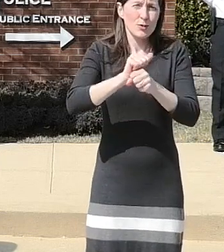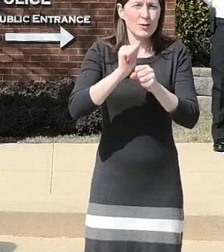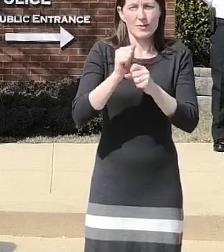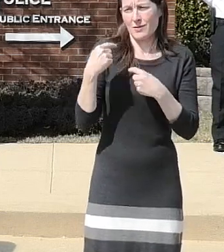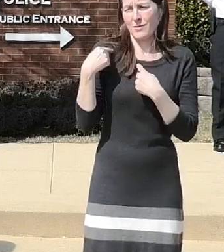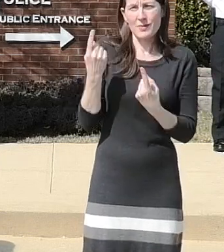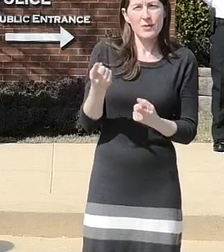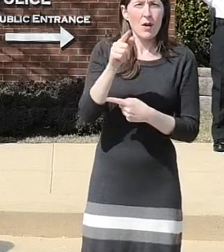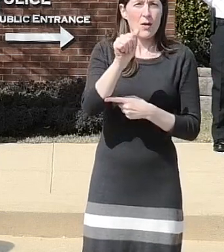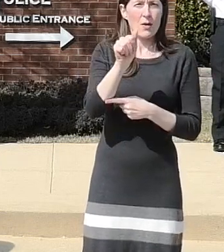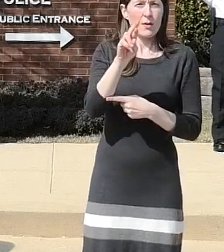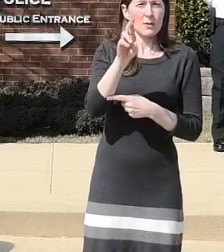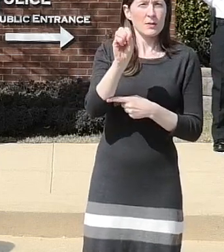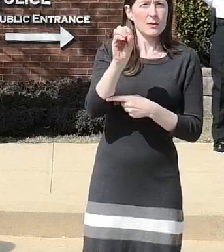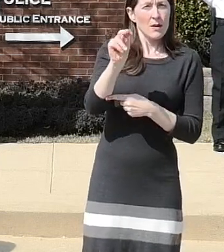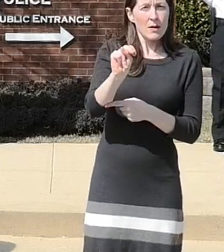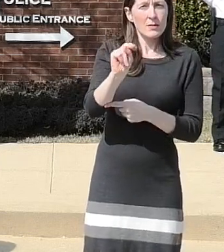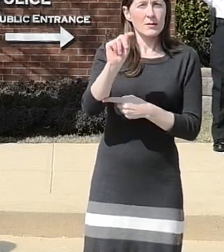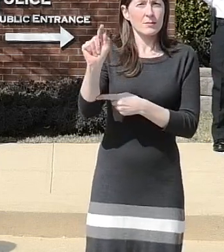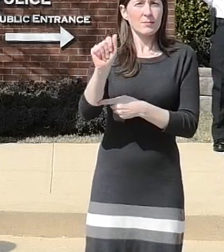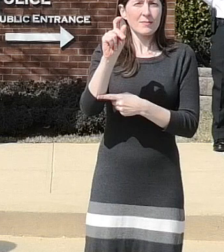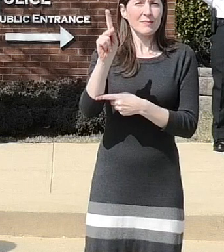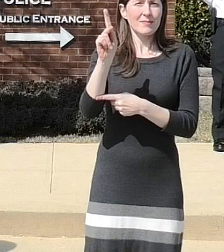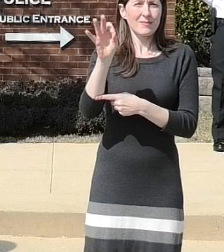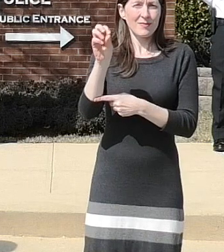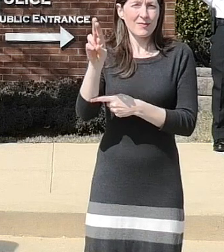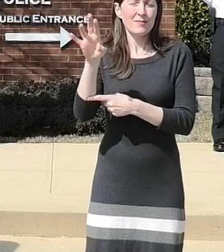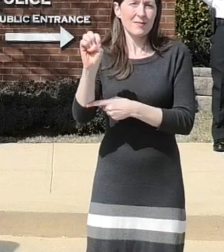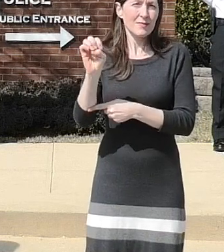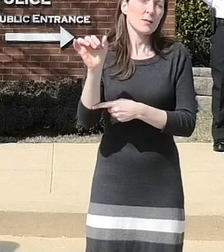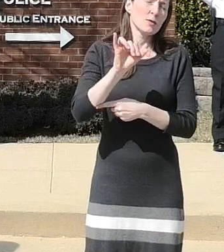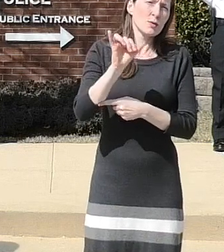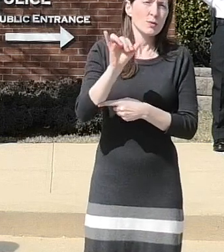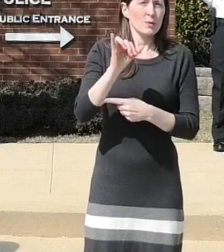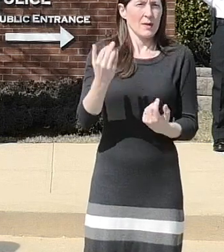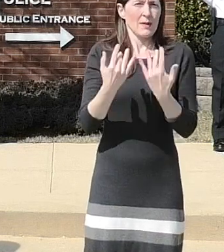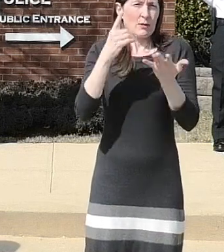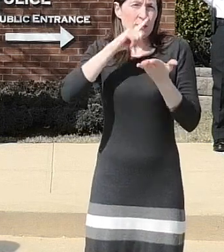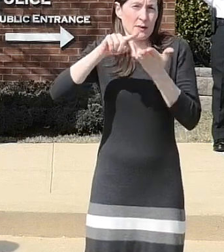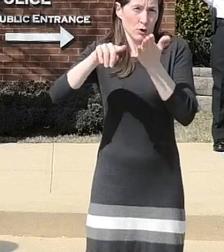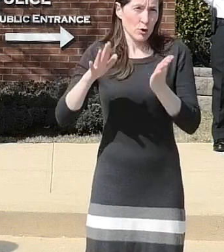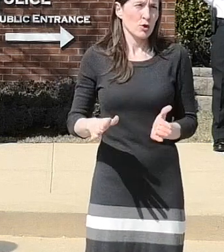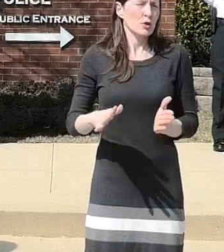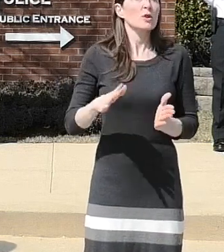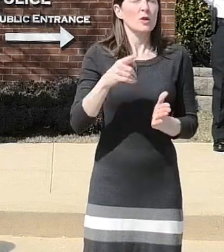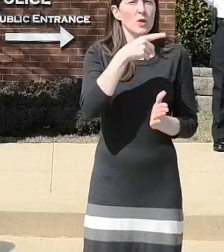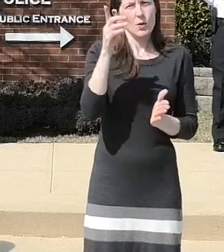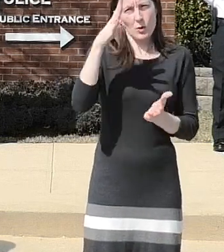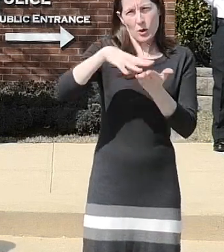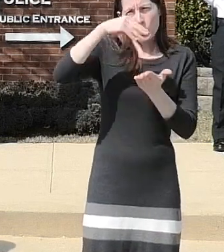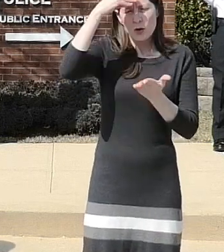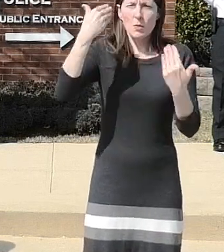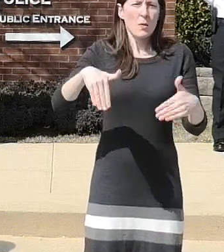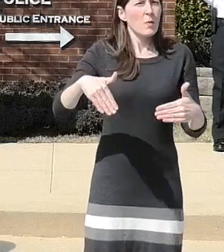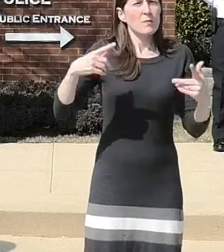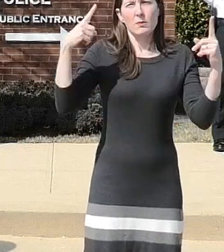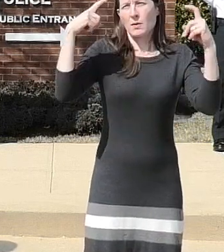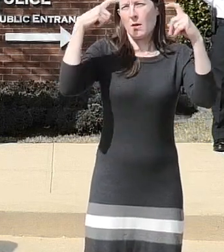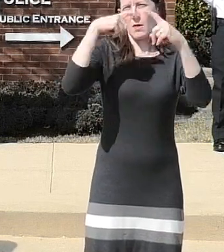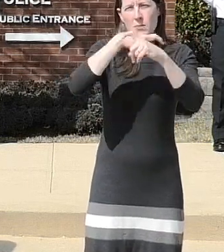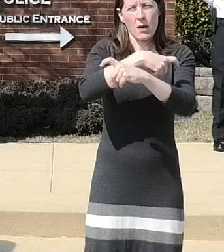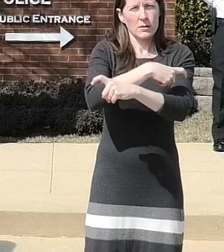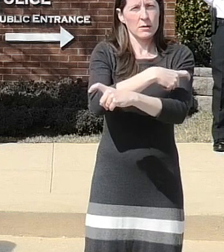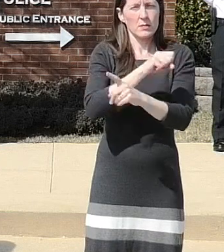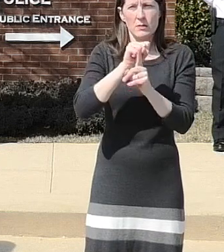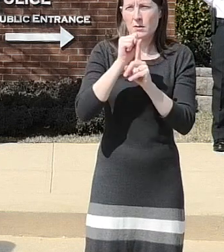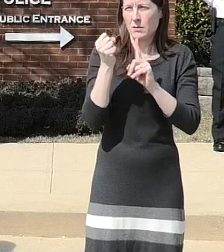task force and the surrounding jurisdictions investigators as you will hear this is a very complex case it extended over a decade and involved